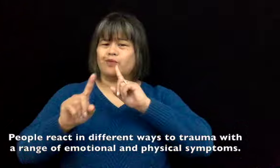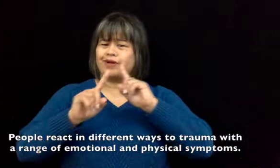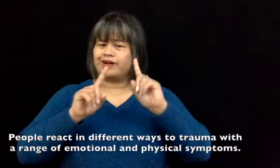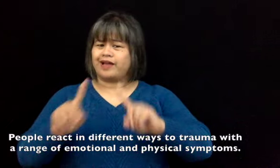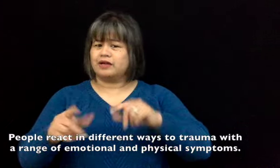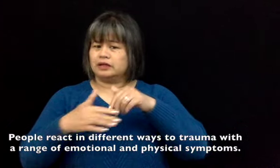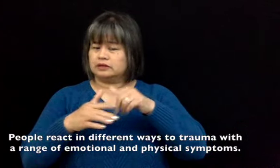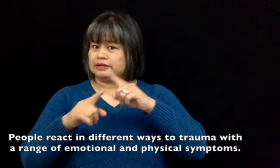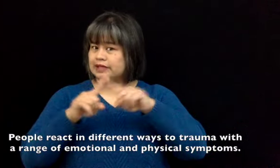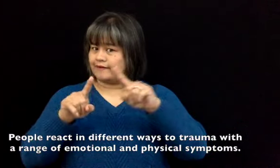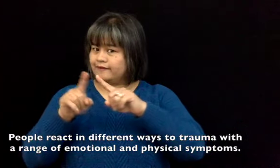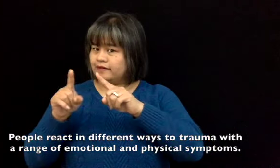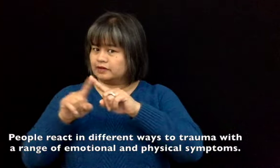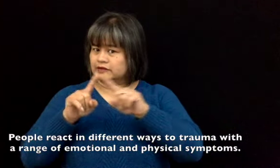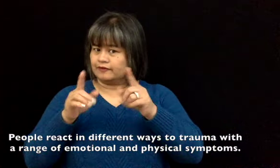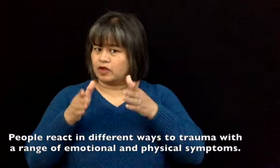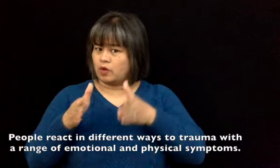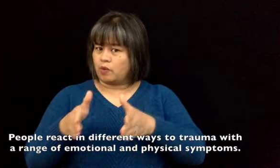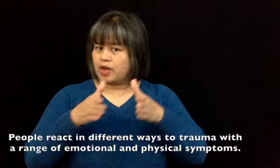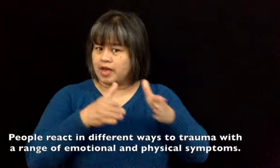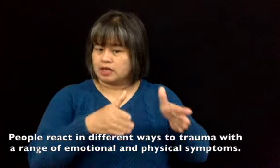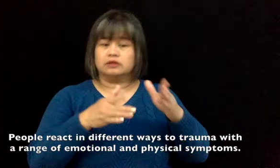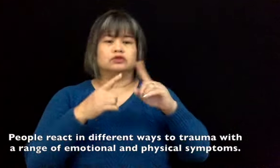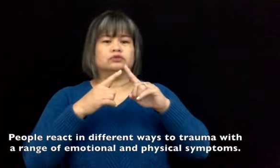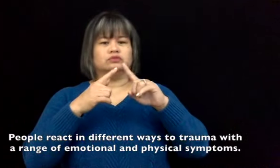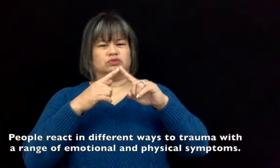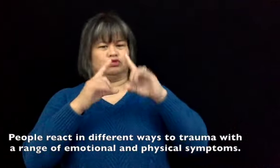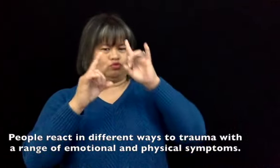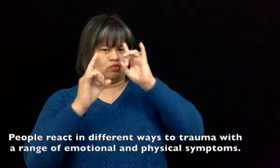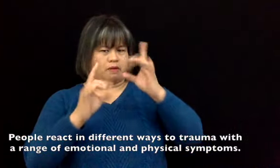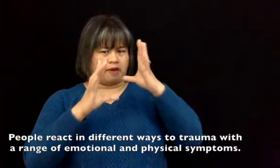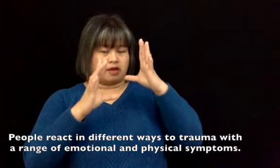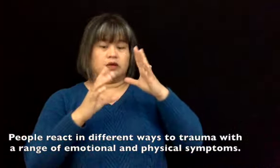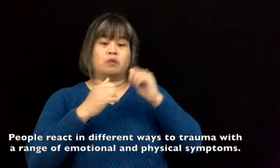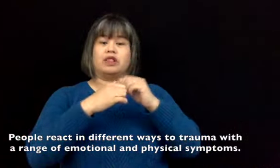People react in different ways to trauma with a range of emotional and physical symptoms.